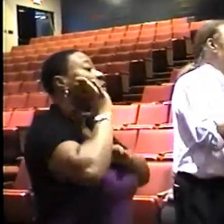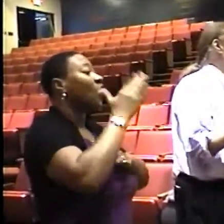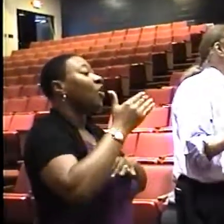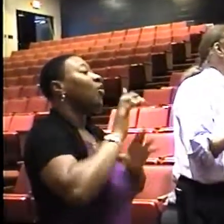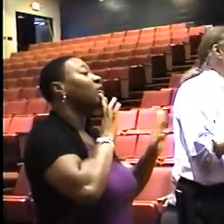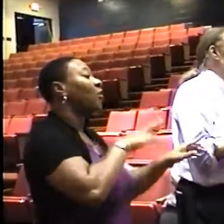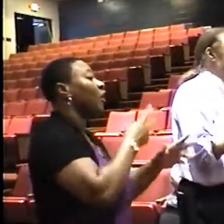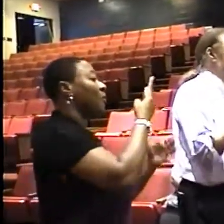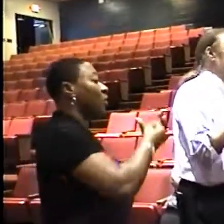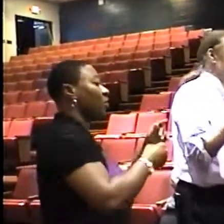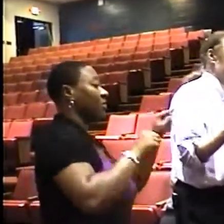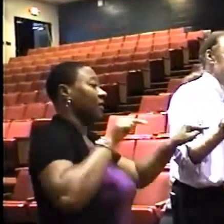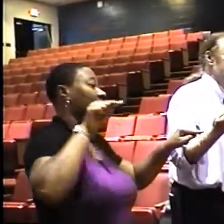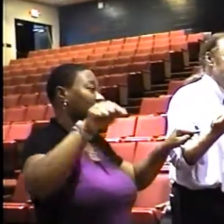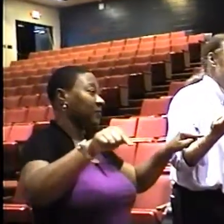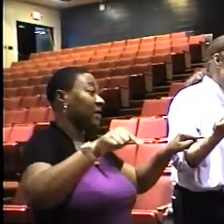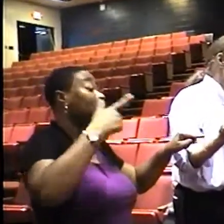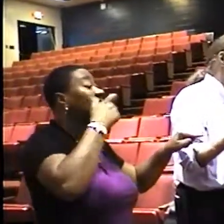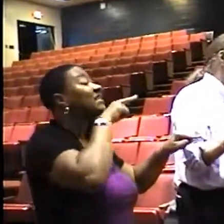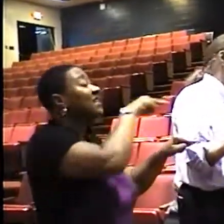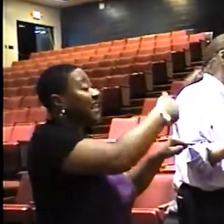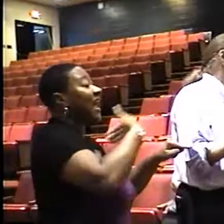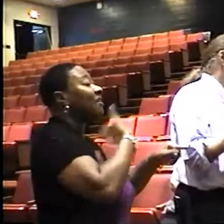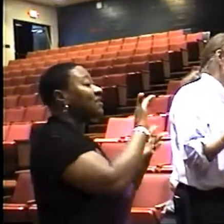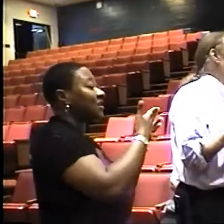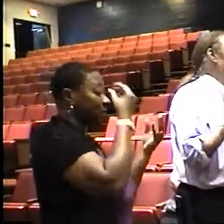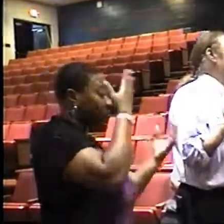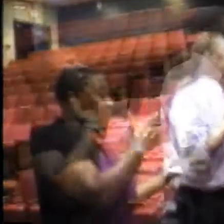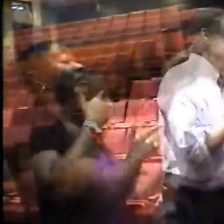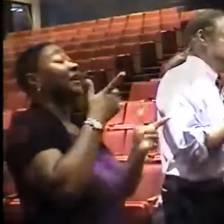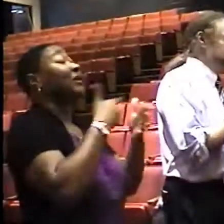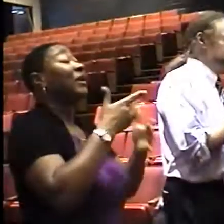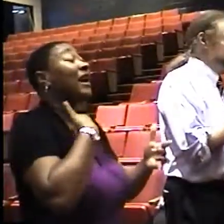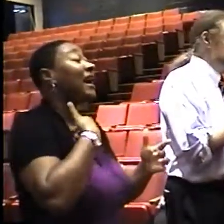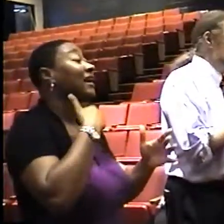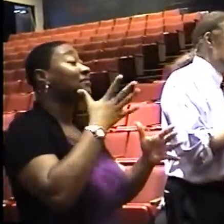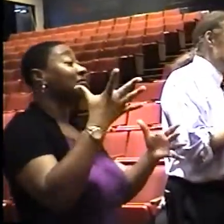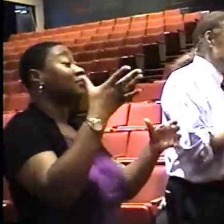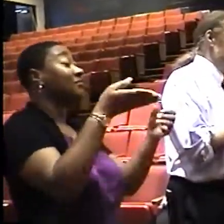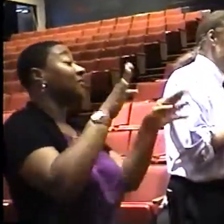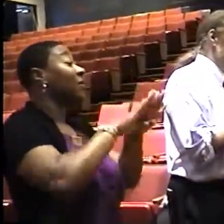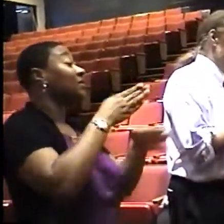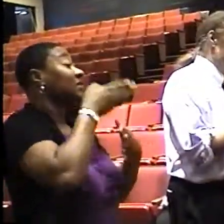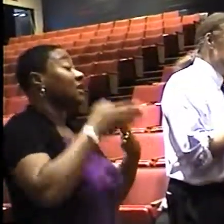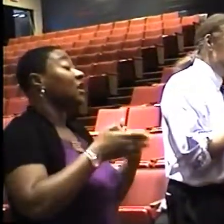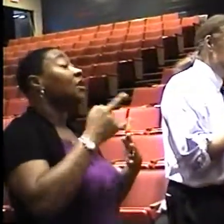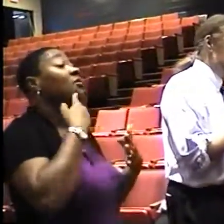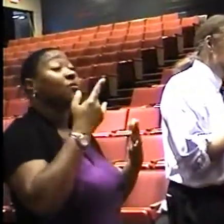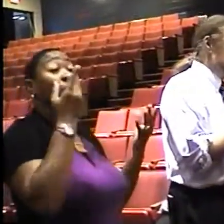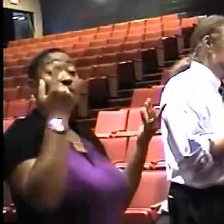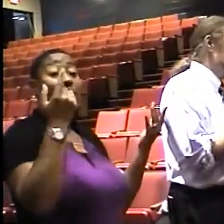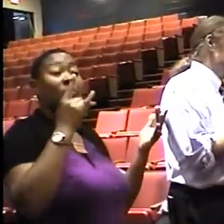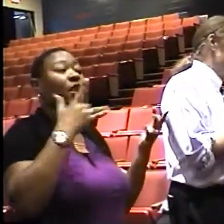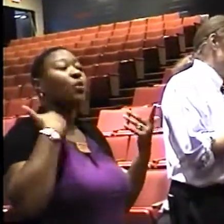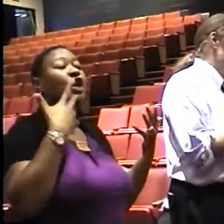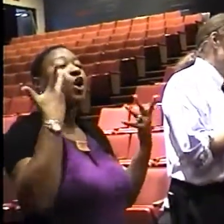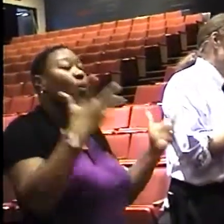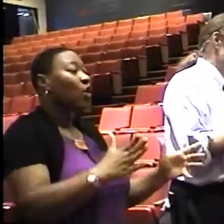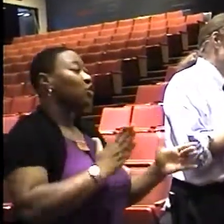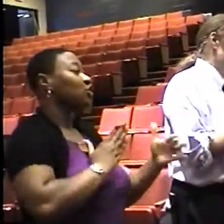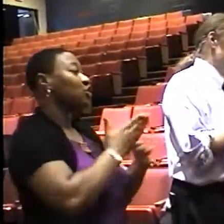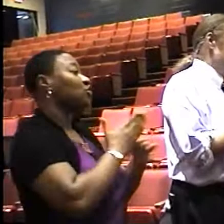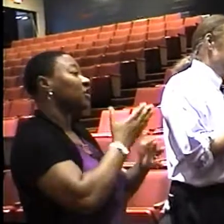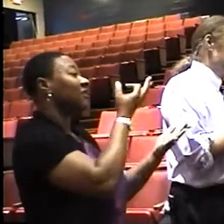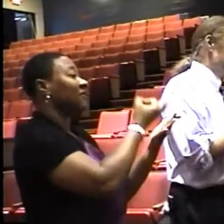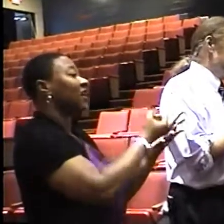because he does have some input there and should have some input there, but I must do. Let me emphasize that we do not wish to distract the emergency financial